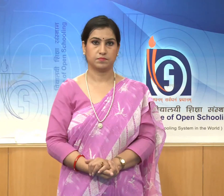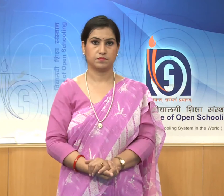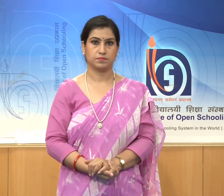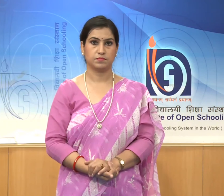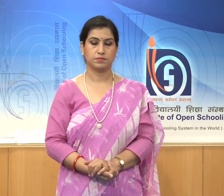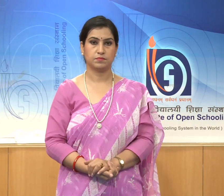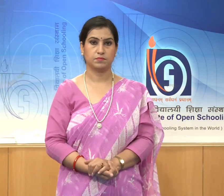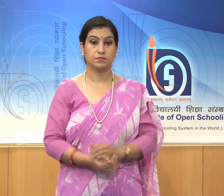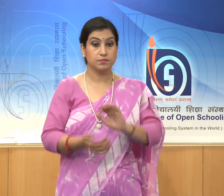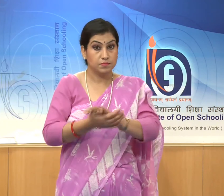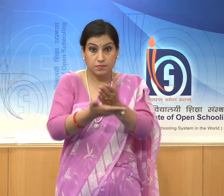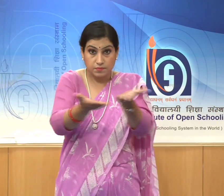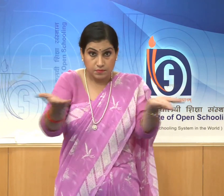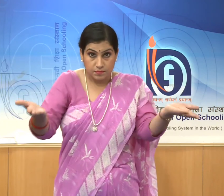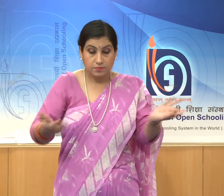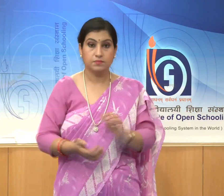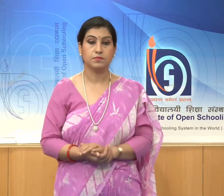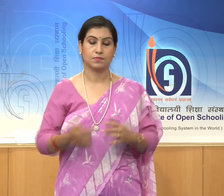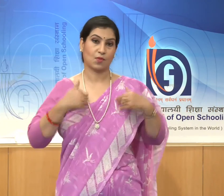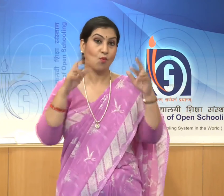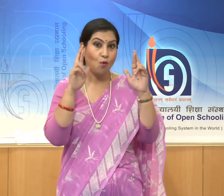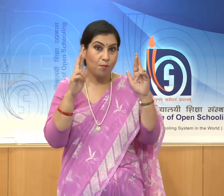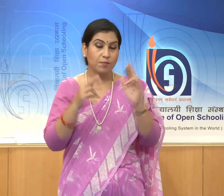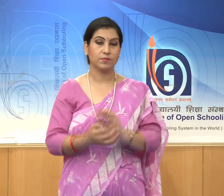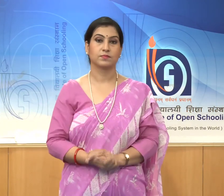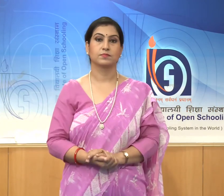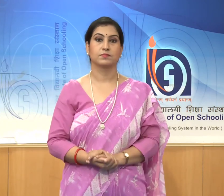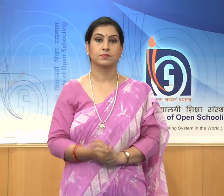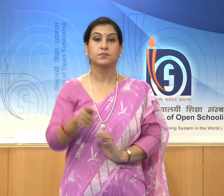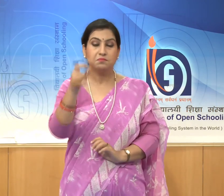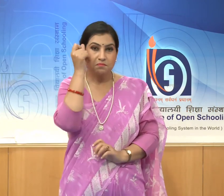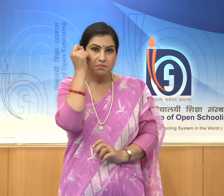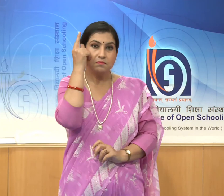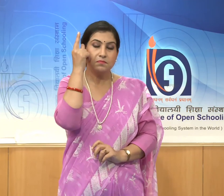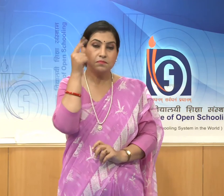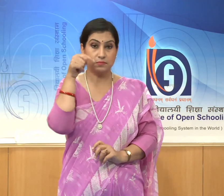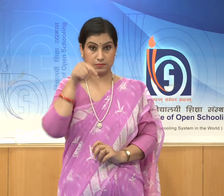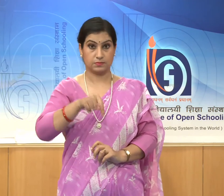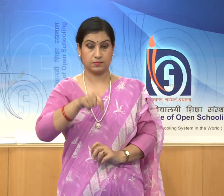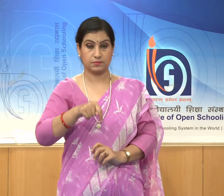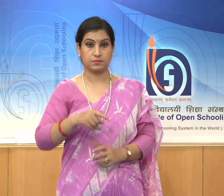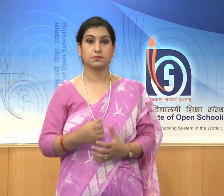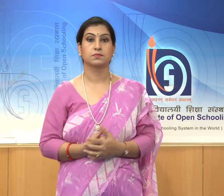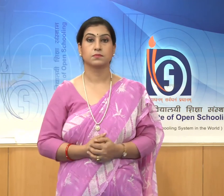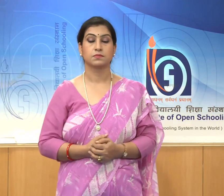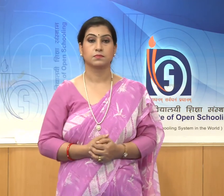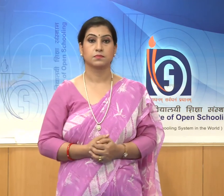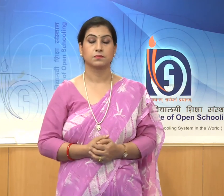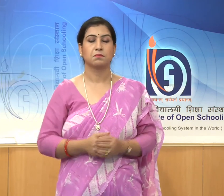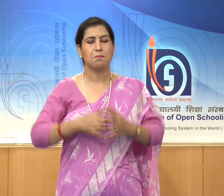Learner, I hope you have understood a lot from the